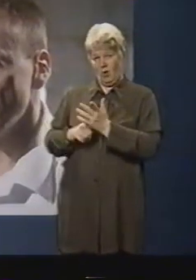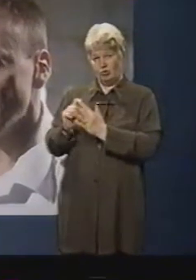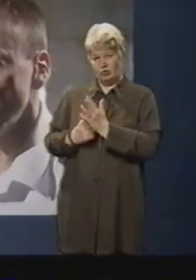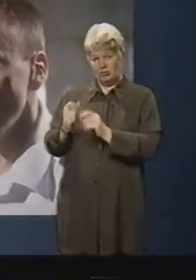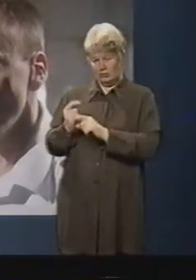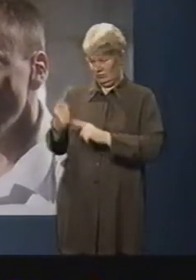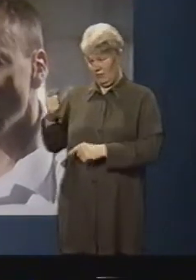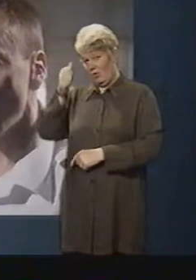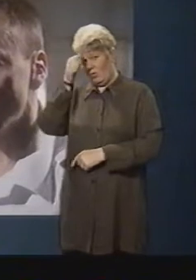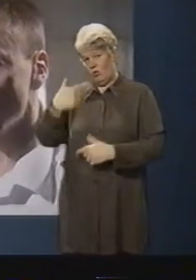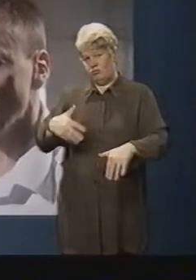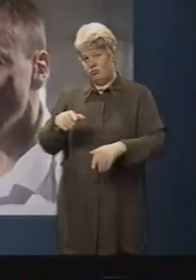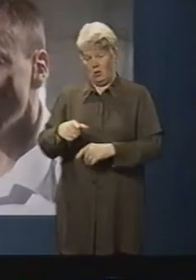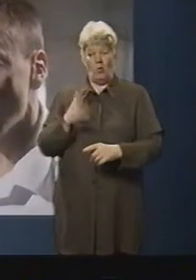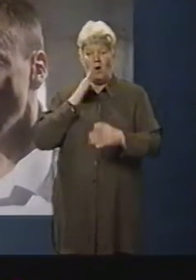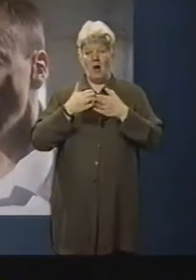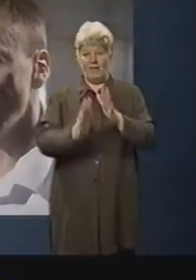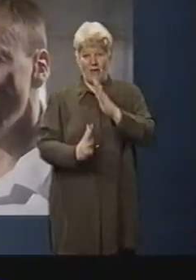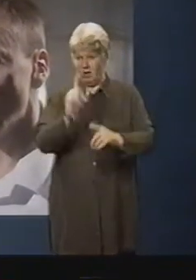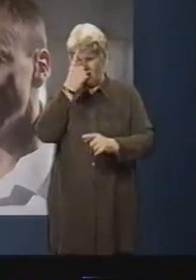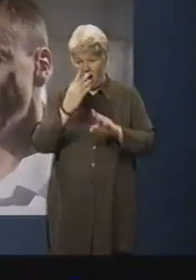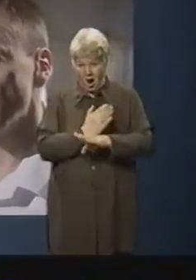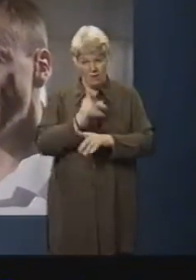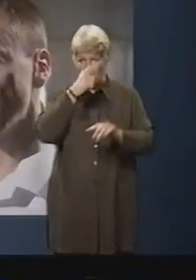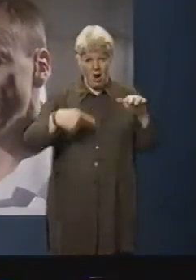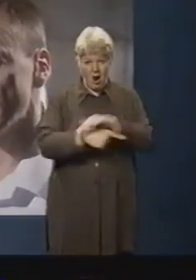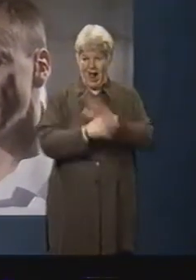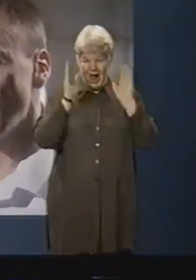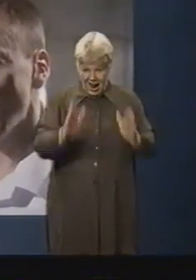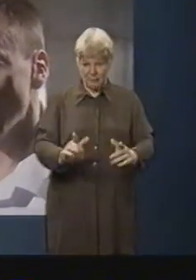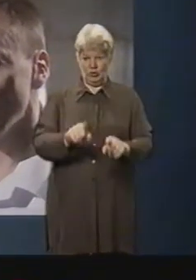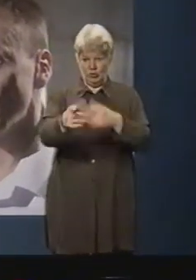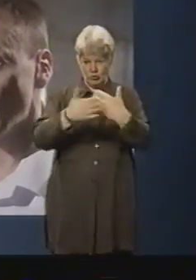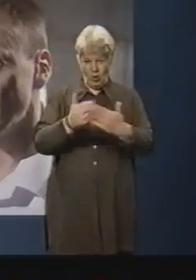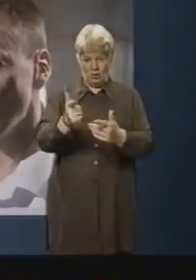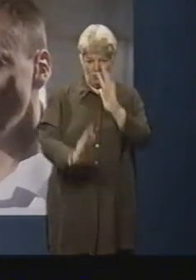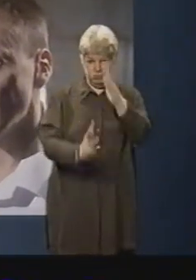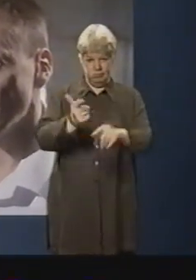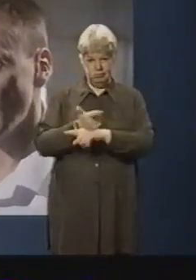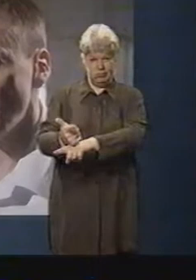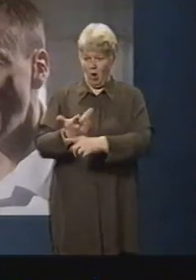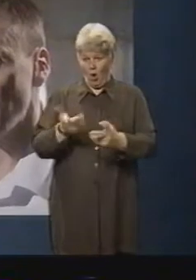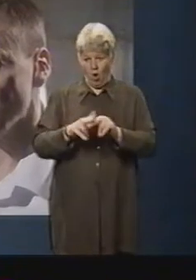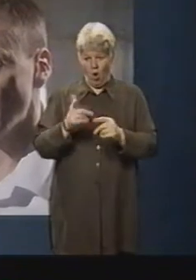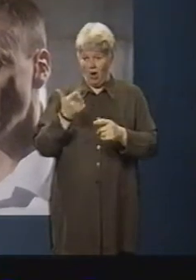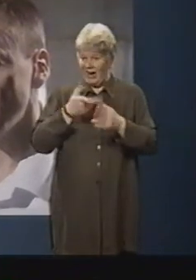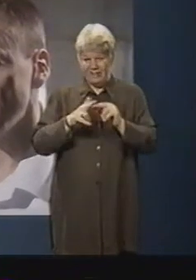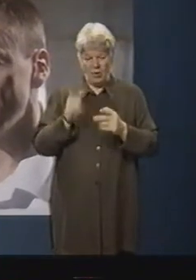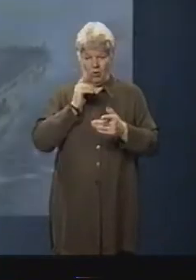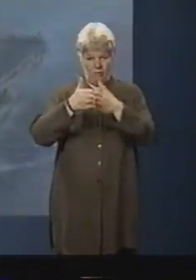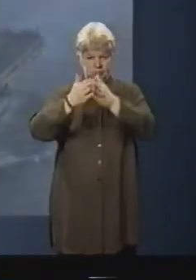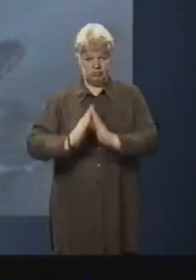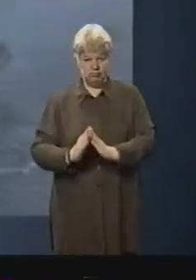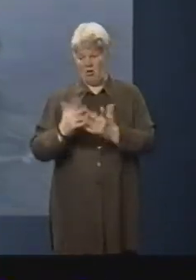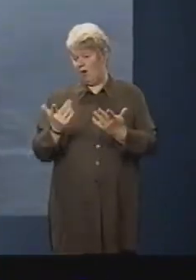means that you've got nowhere to run, there's nowhere to hide, you've got to do something about it. Otherwise, you're going to lose the ship and possibly life.